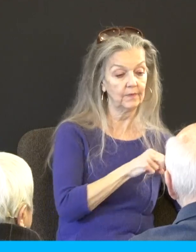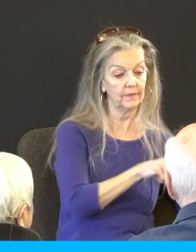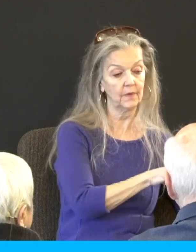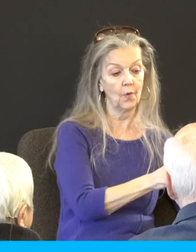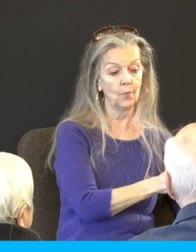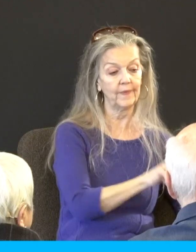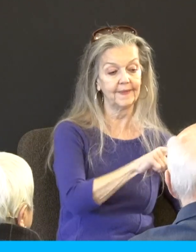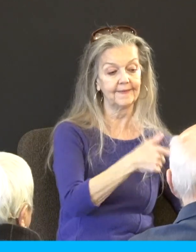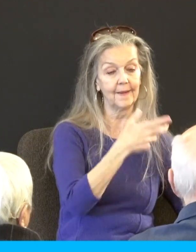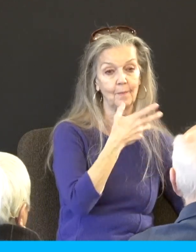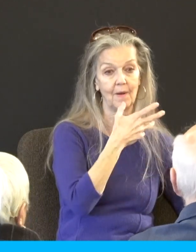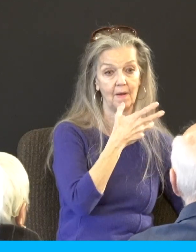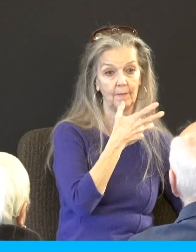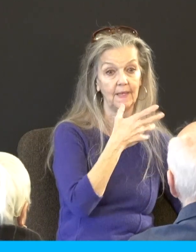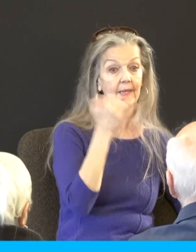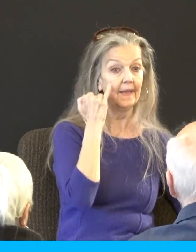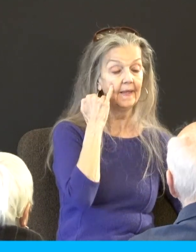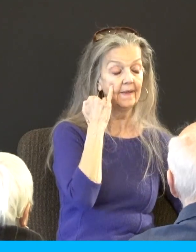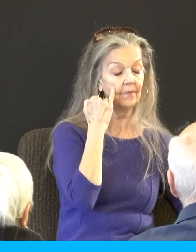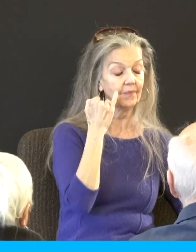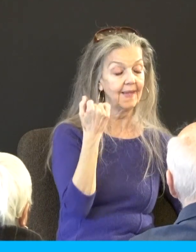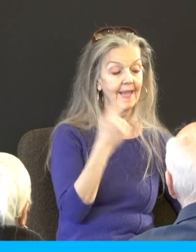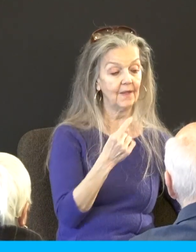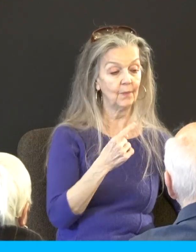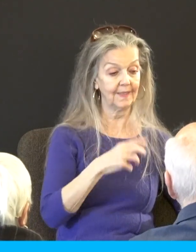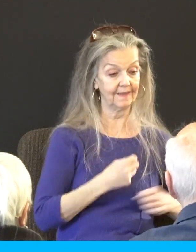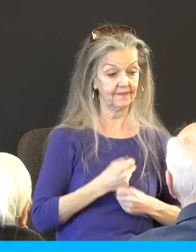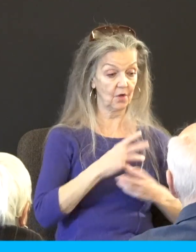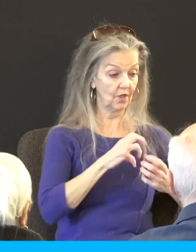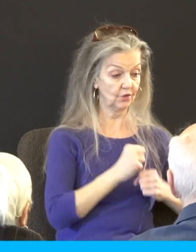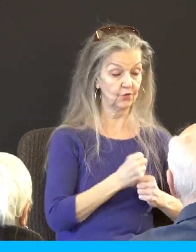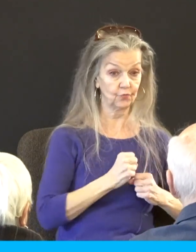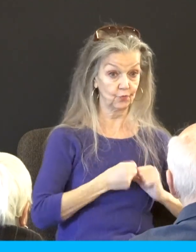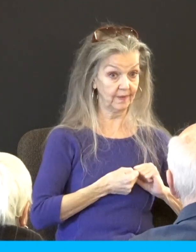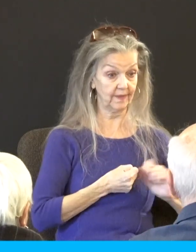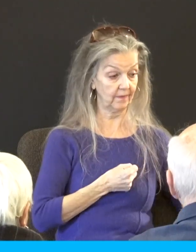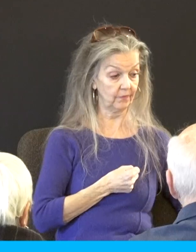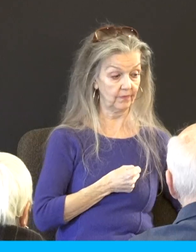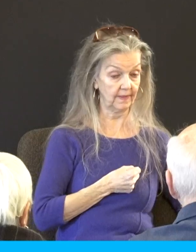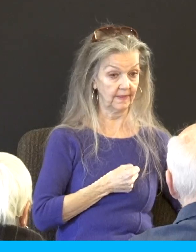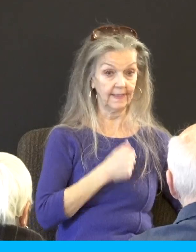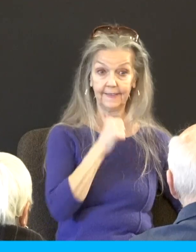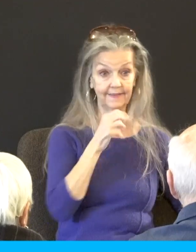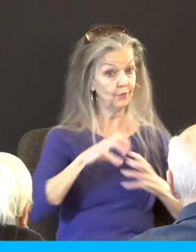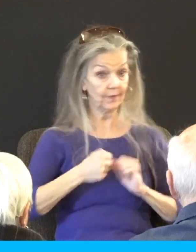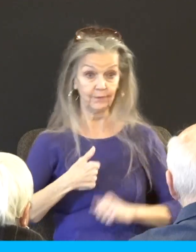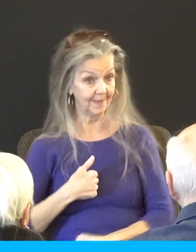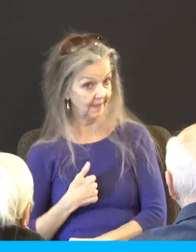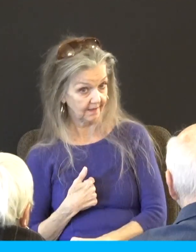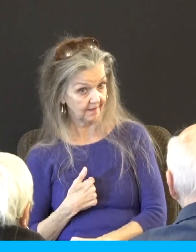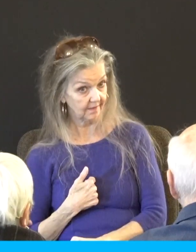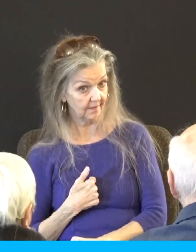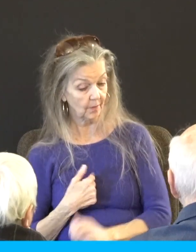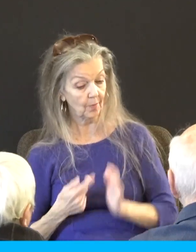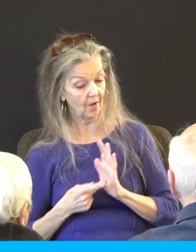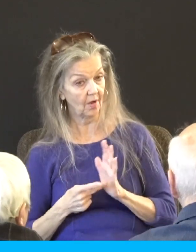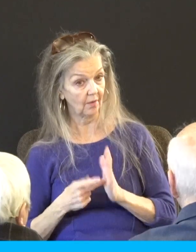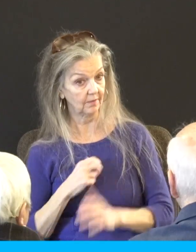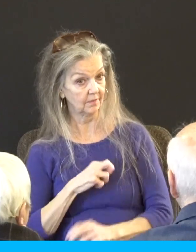any has caused grief he has not grieved me wait a second verse 5 let's point out the most simple